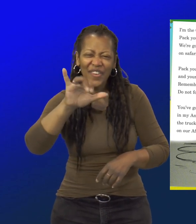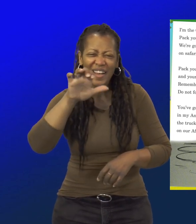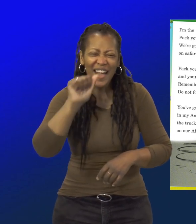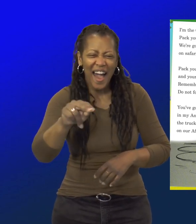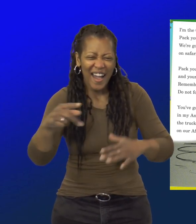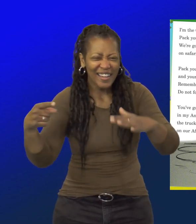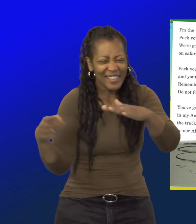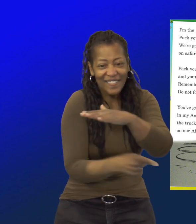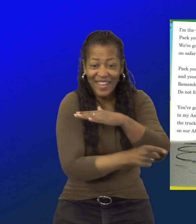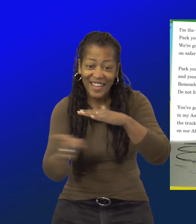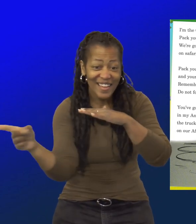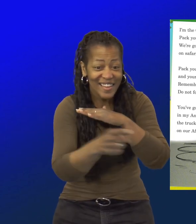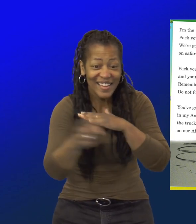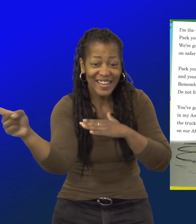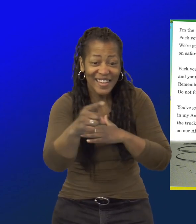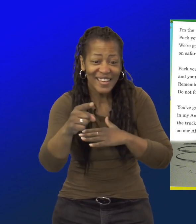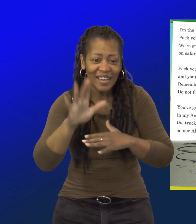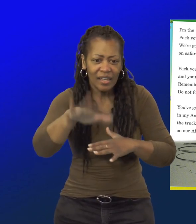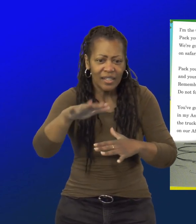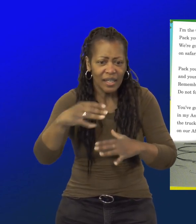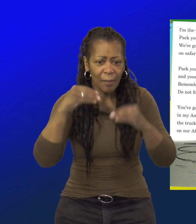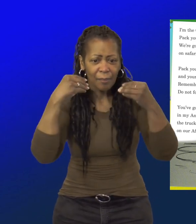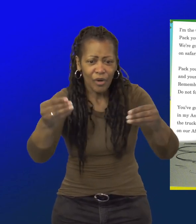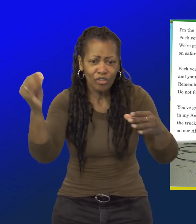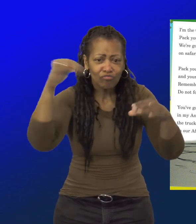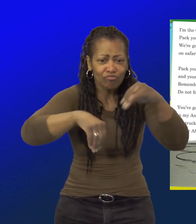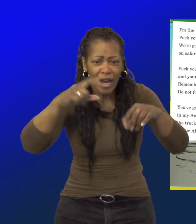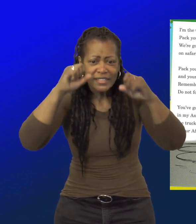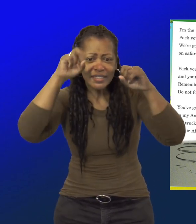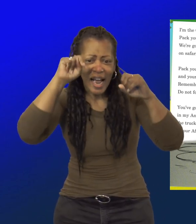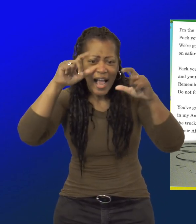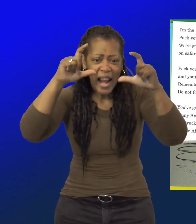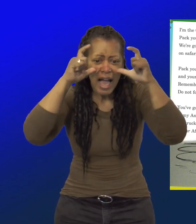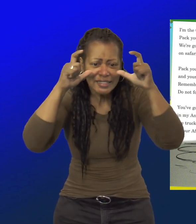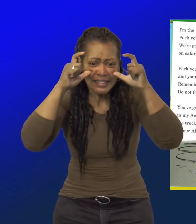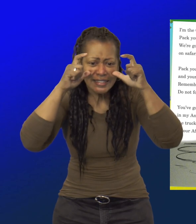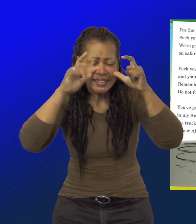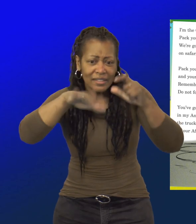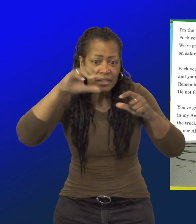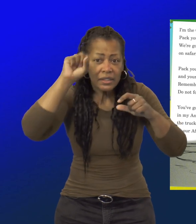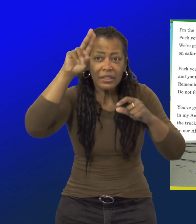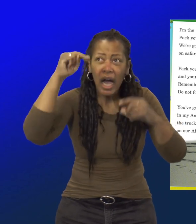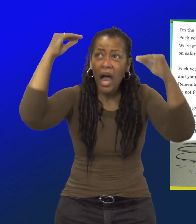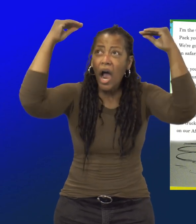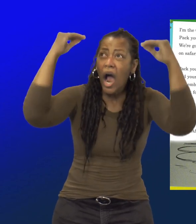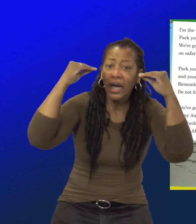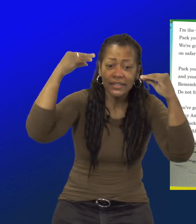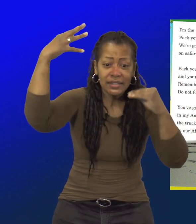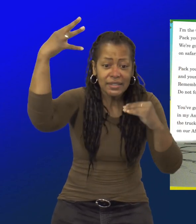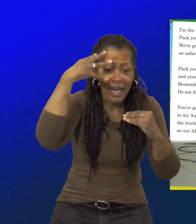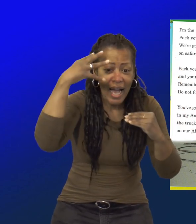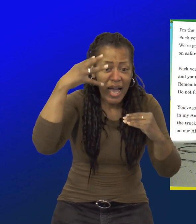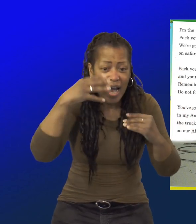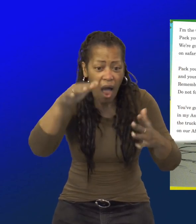Africa on a safari. Pack your sunglasses and your sun hat,